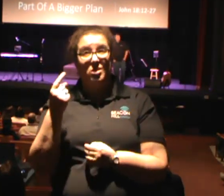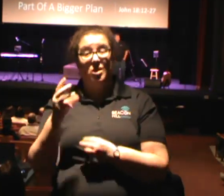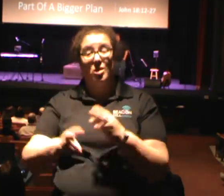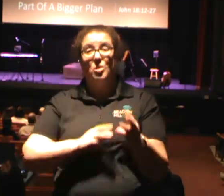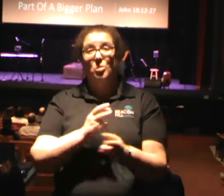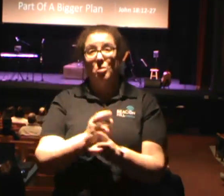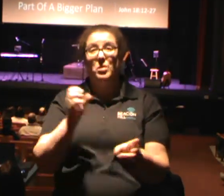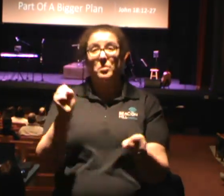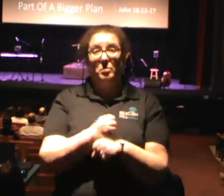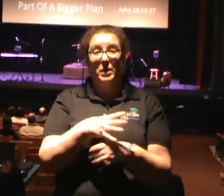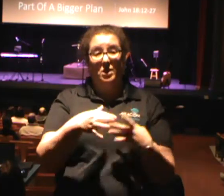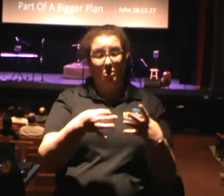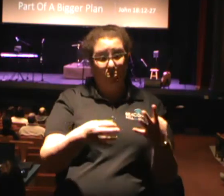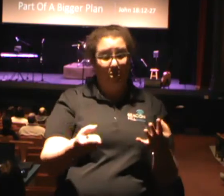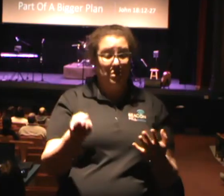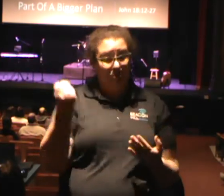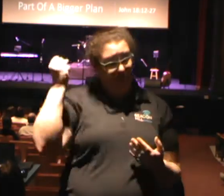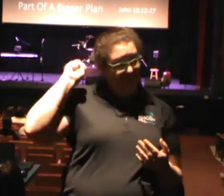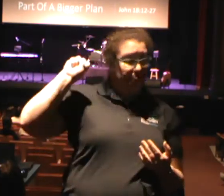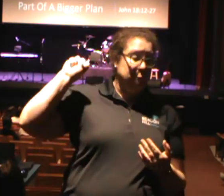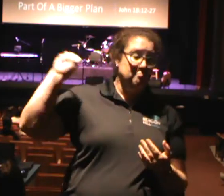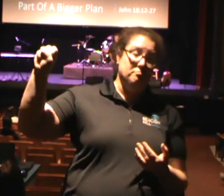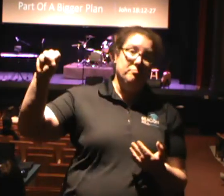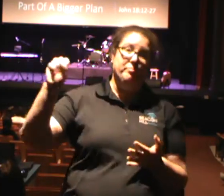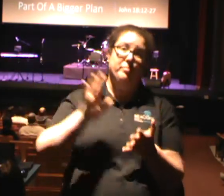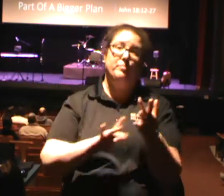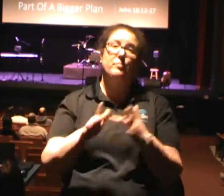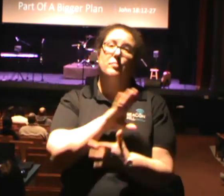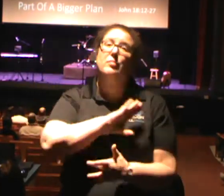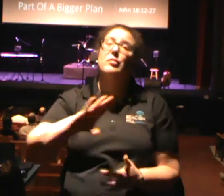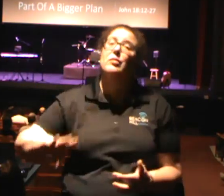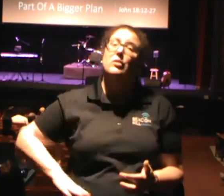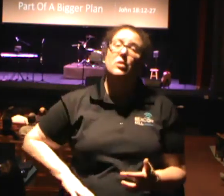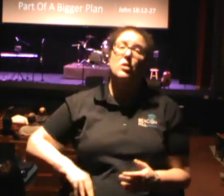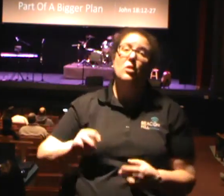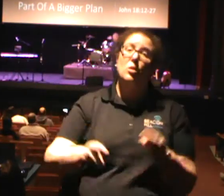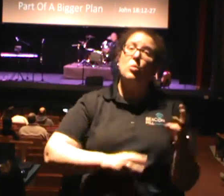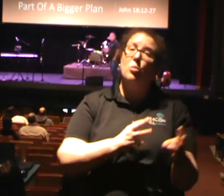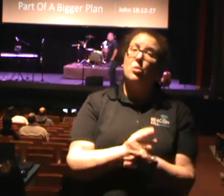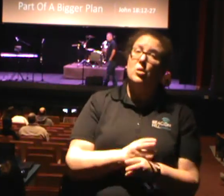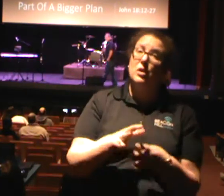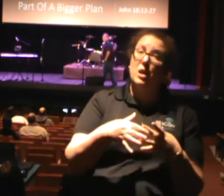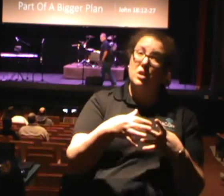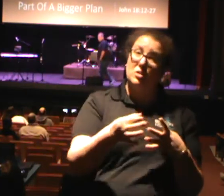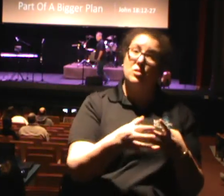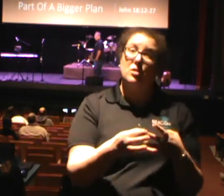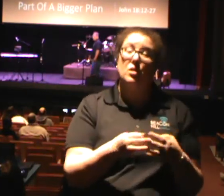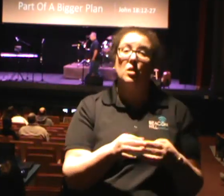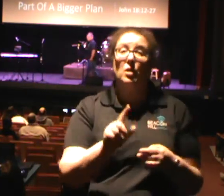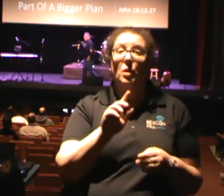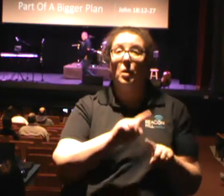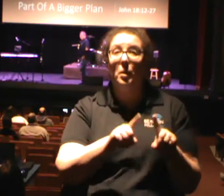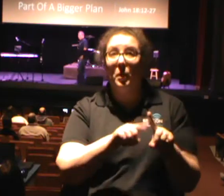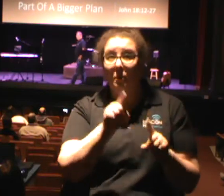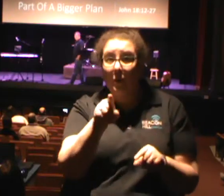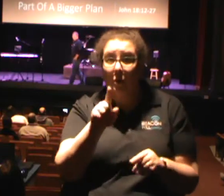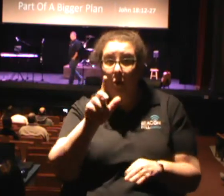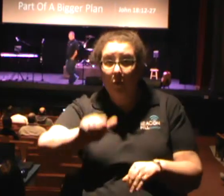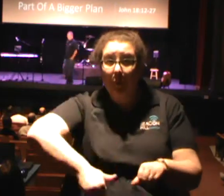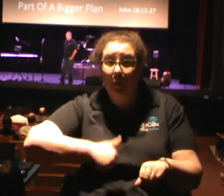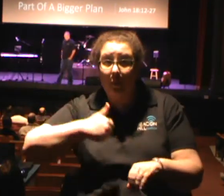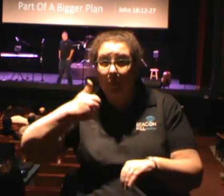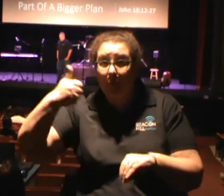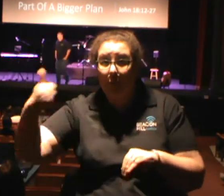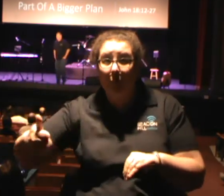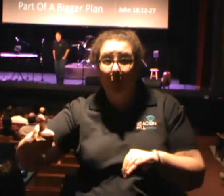its choice for rebelling as Jesus Christ? The world has made its choice. But Christian, you have been set apart